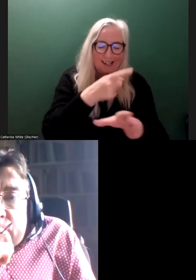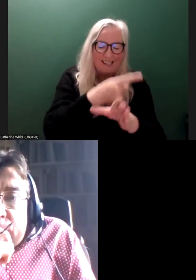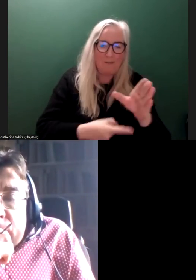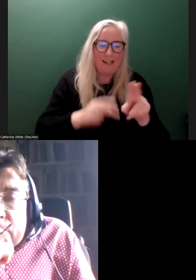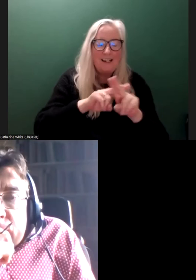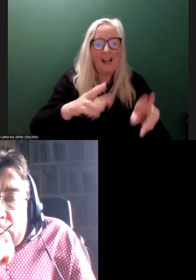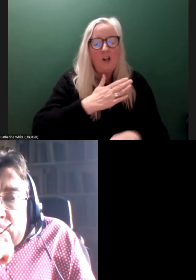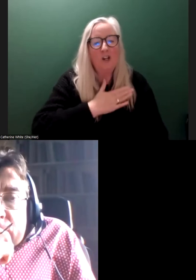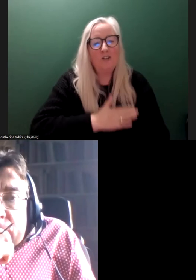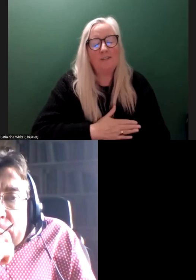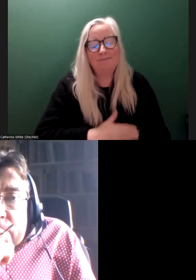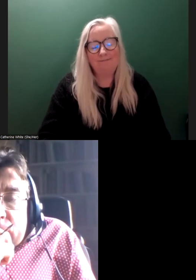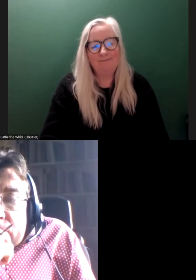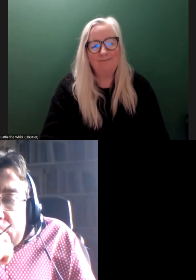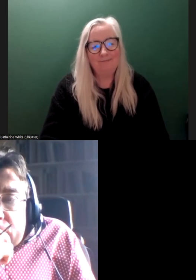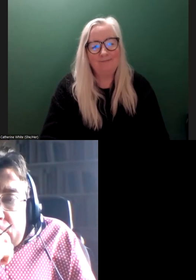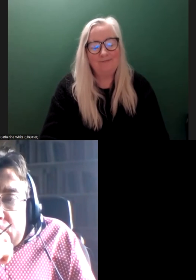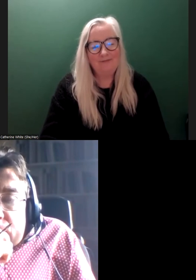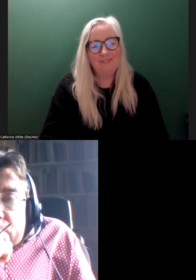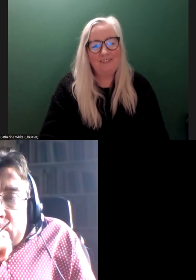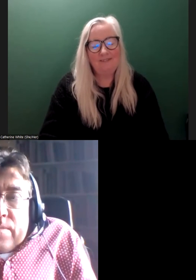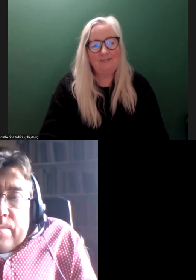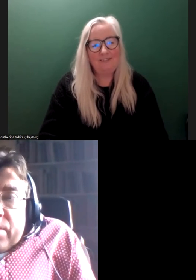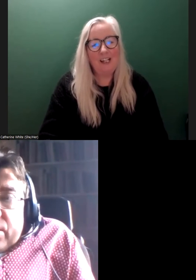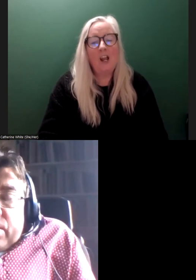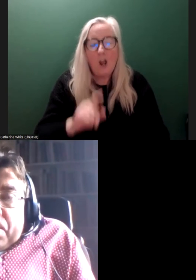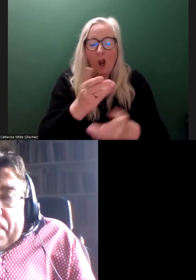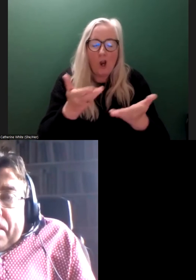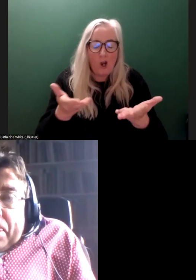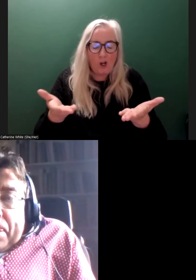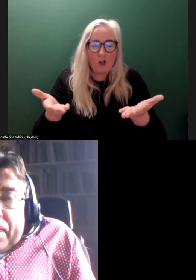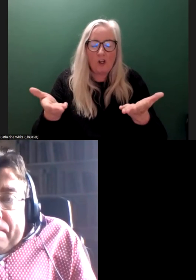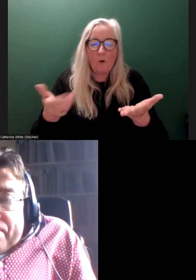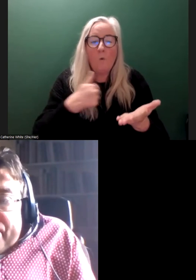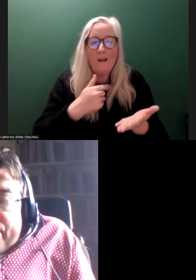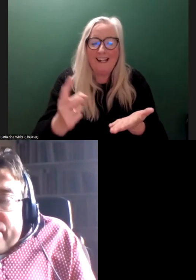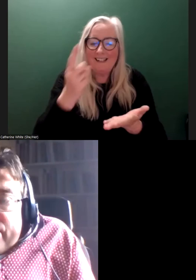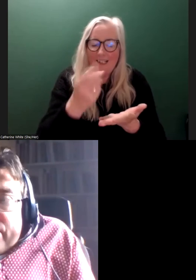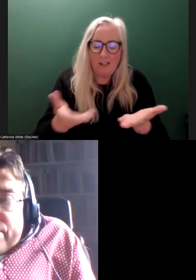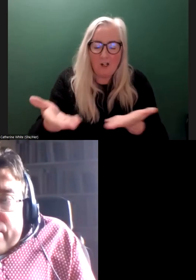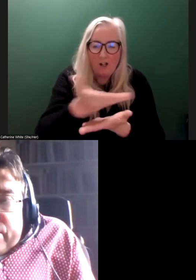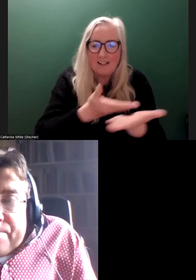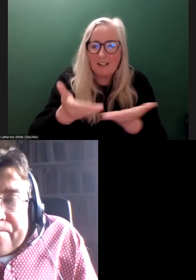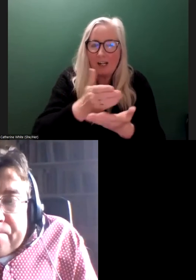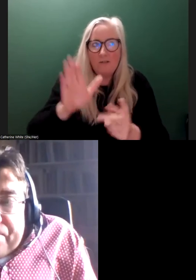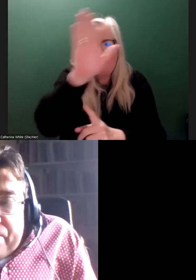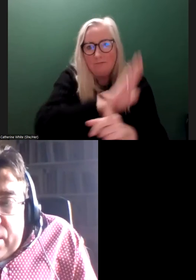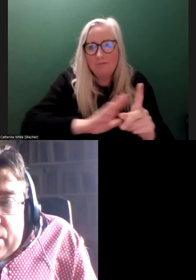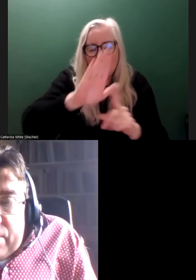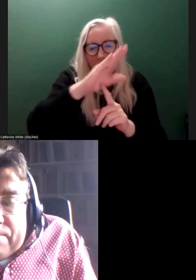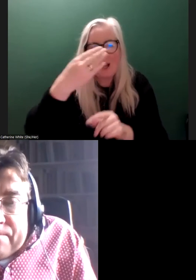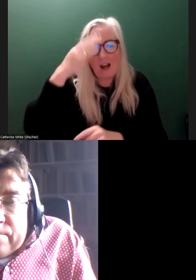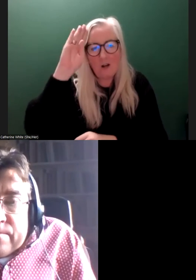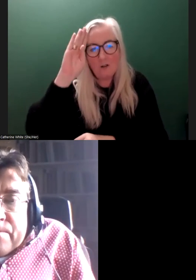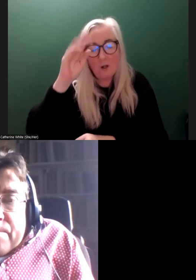I don't like I mean, again, the consultations and we do consultations are always throughout the country. I wouldn't say I'd say we